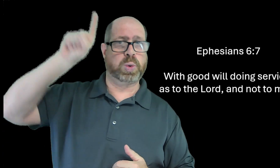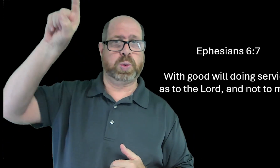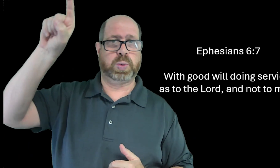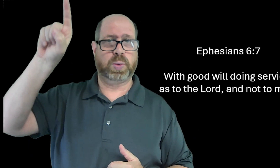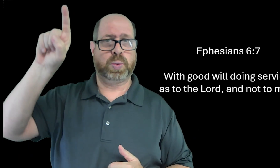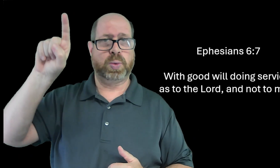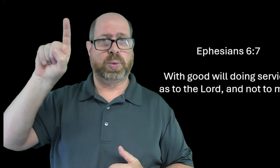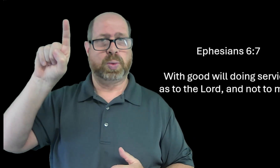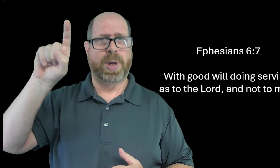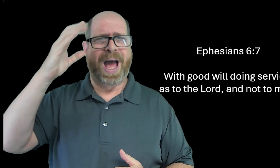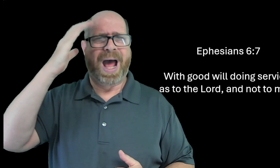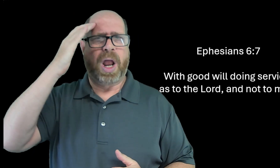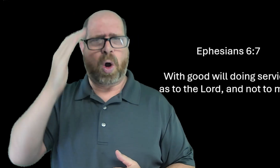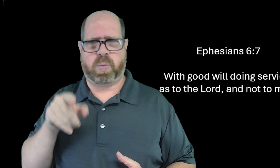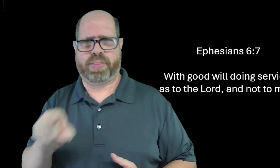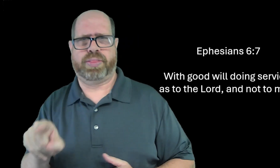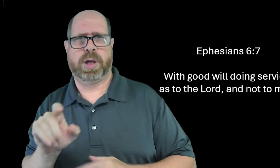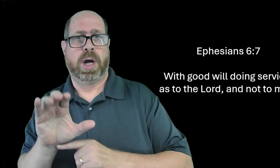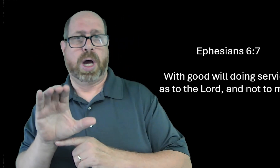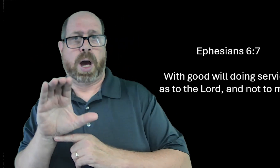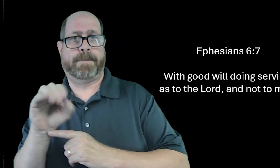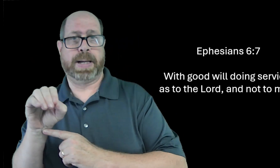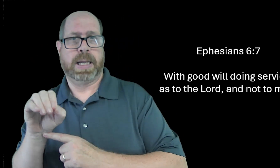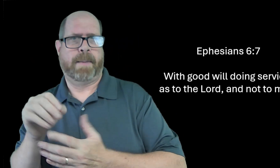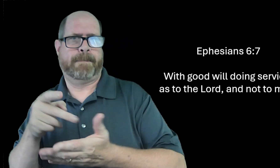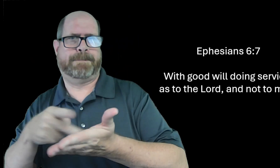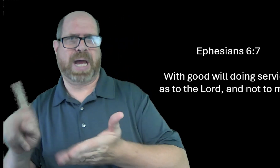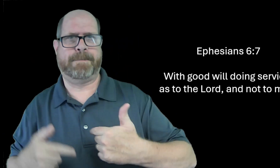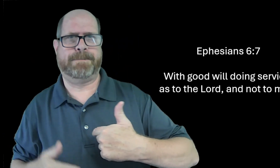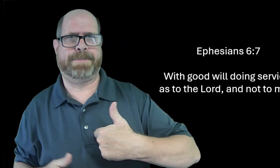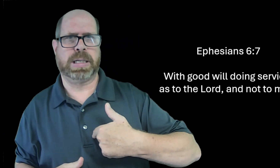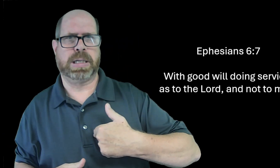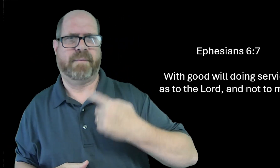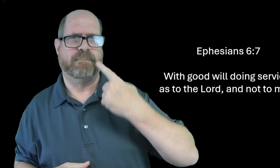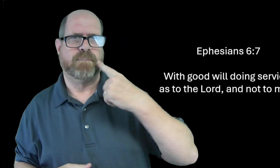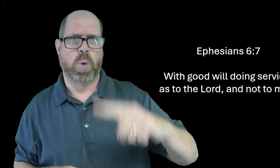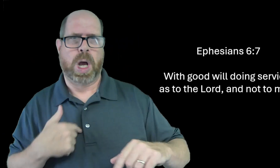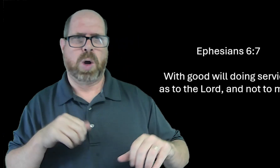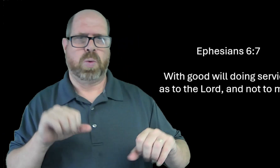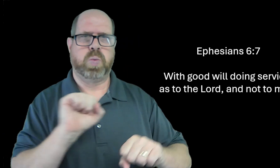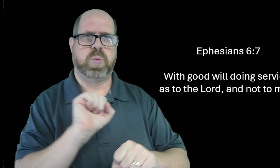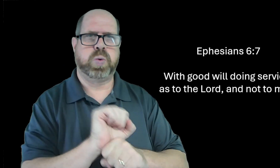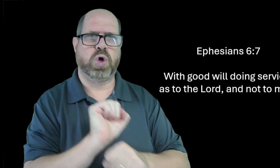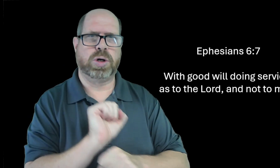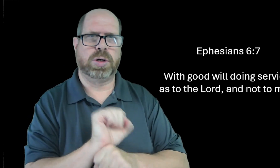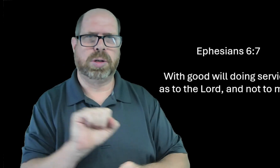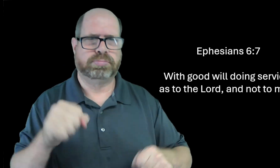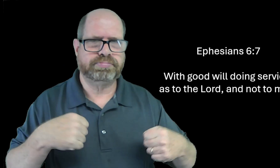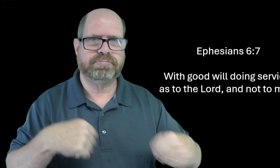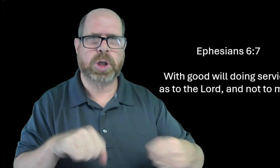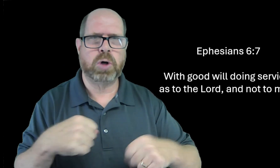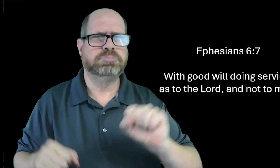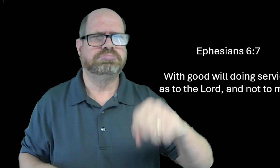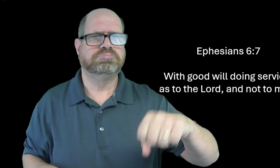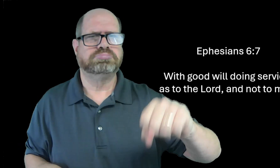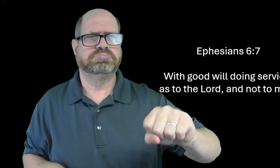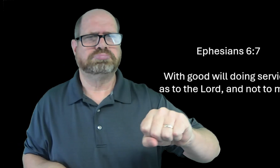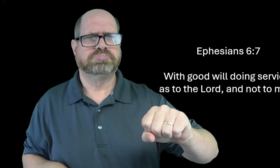i wanted to do my job and keep the yards nice forgot of course the company paid me to